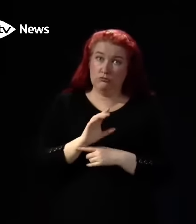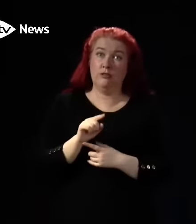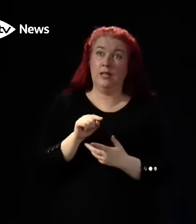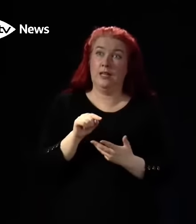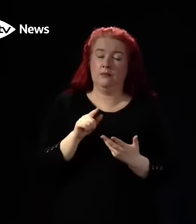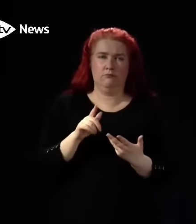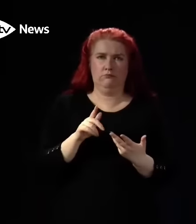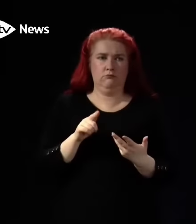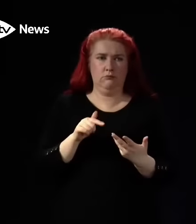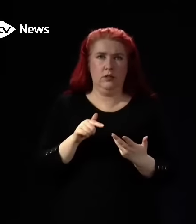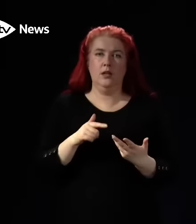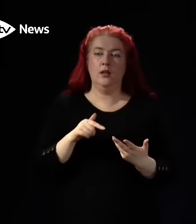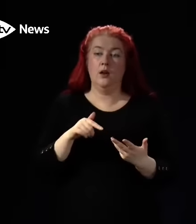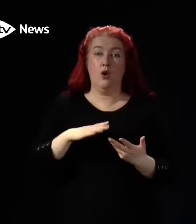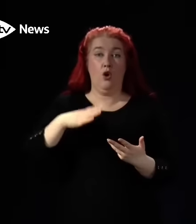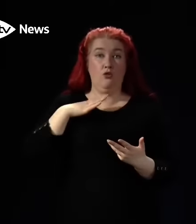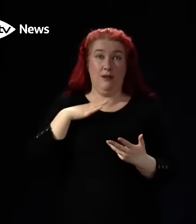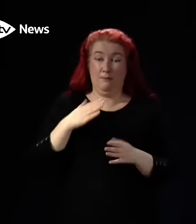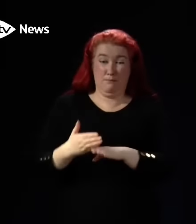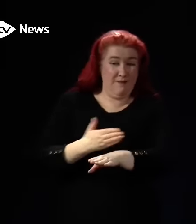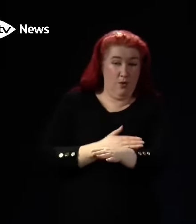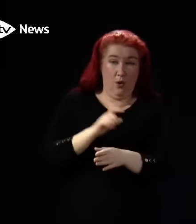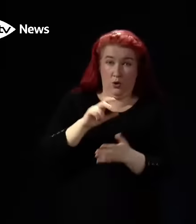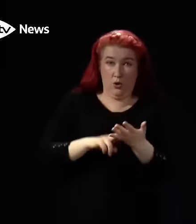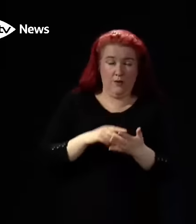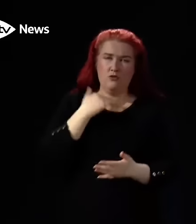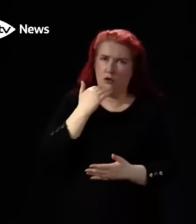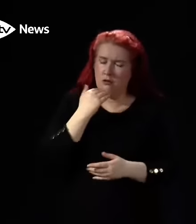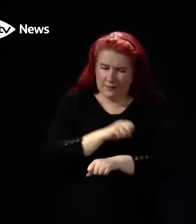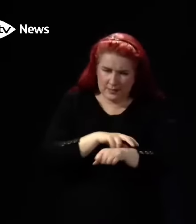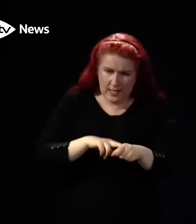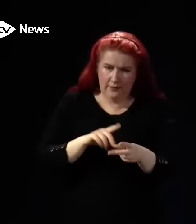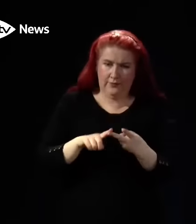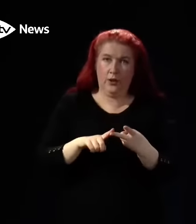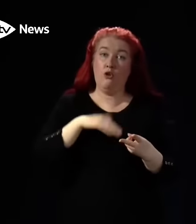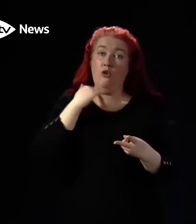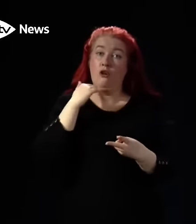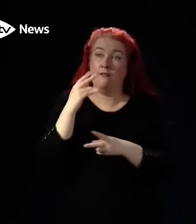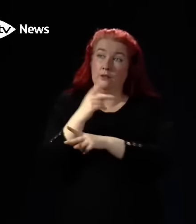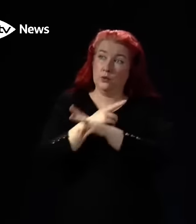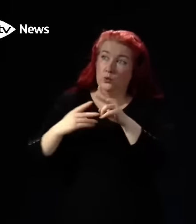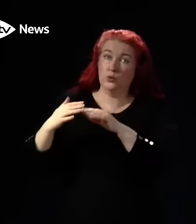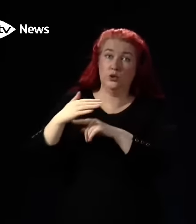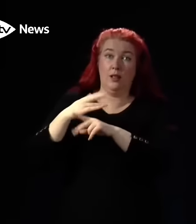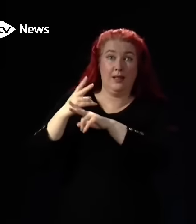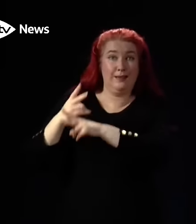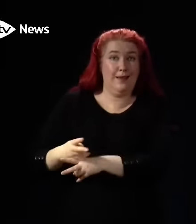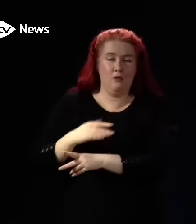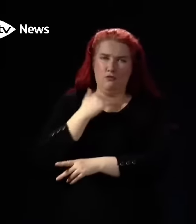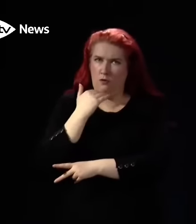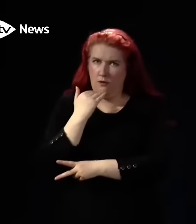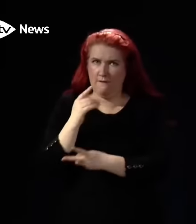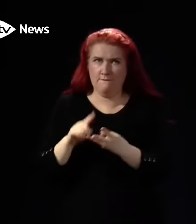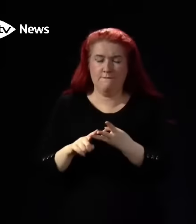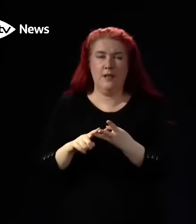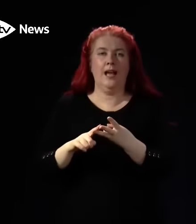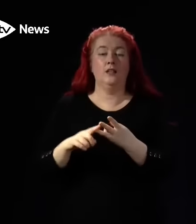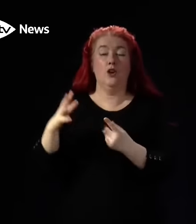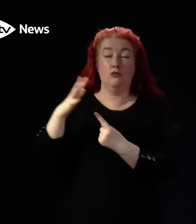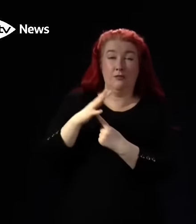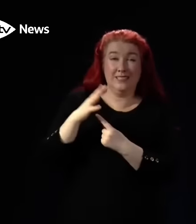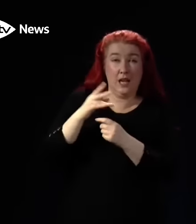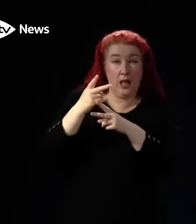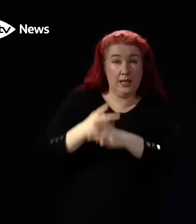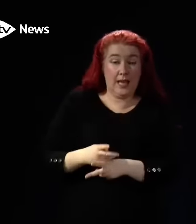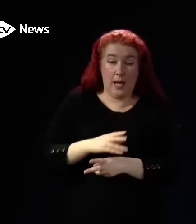with not enough staff, not enough social care beds, and also, crucially, critical care beds